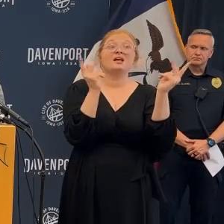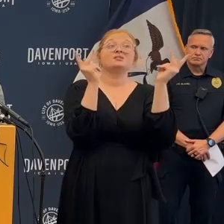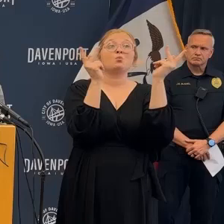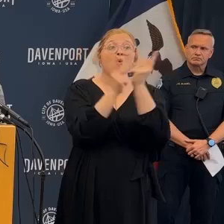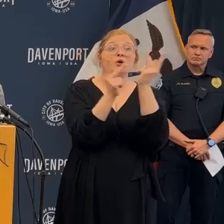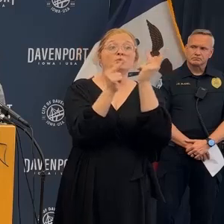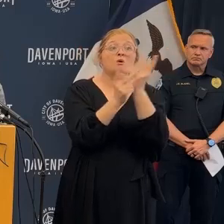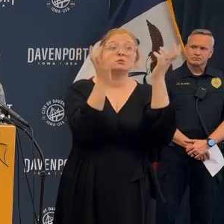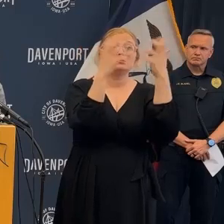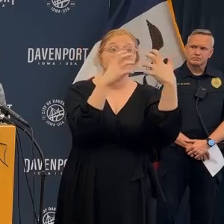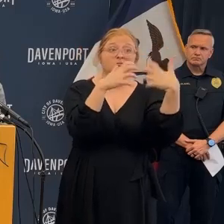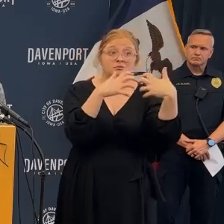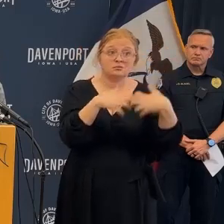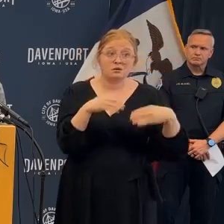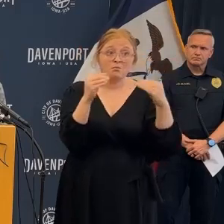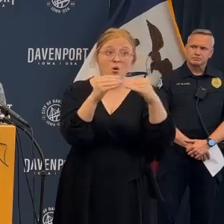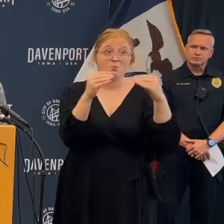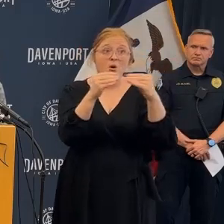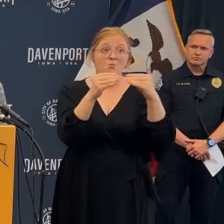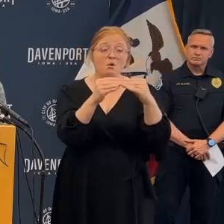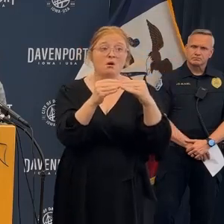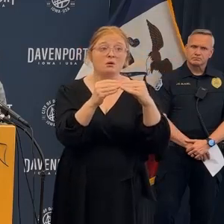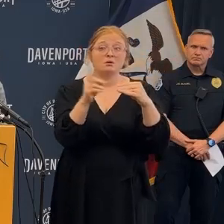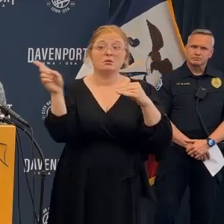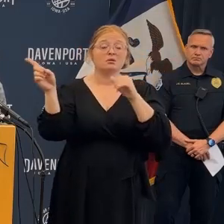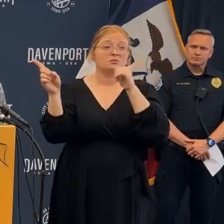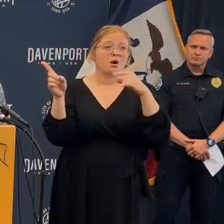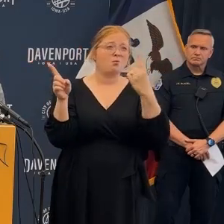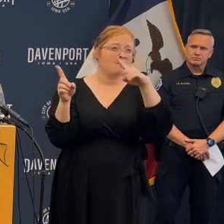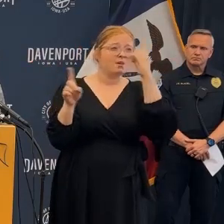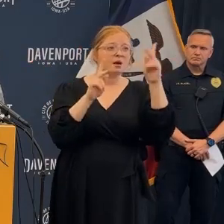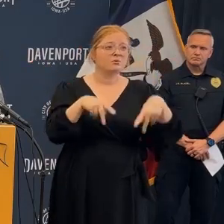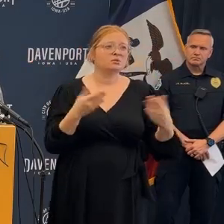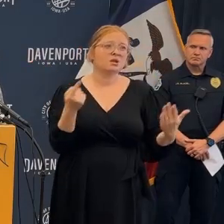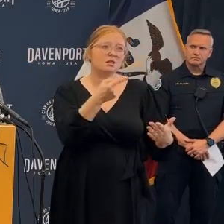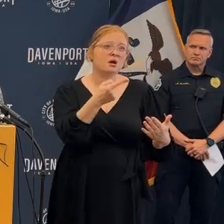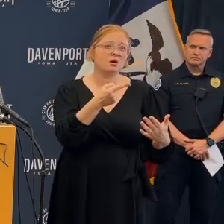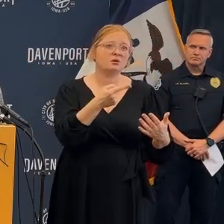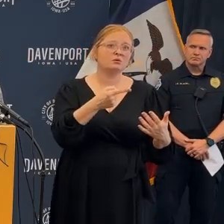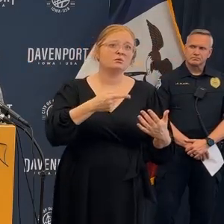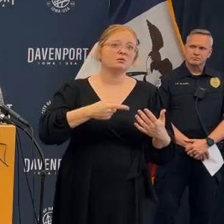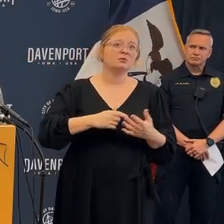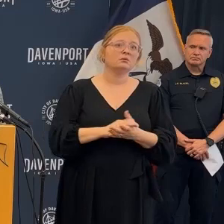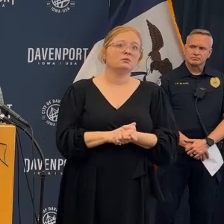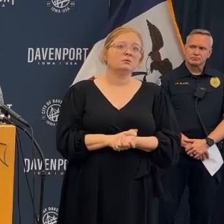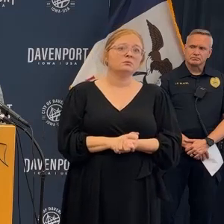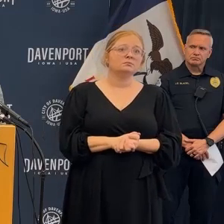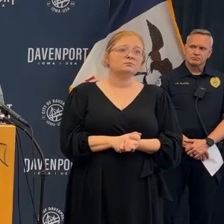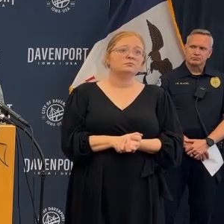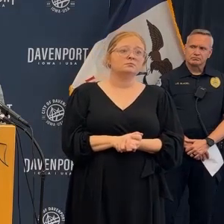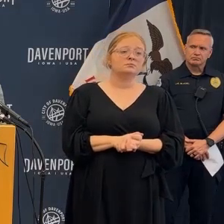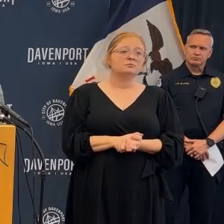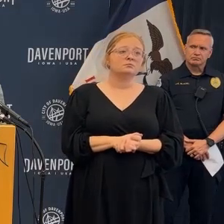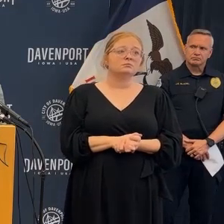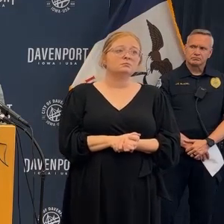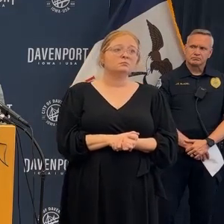that building is unstable, and it continues to worsen as time progresses. Oh, there's not one black person in it.